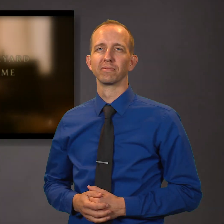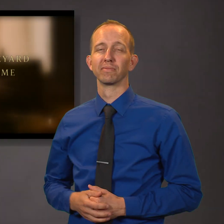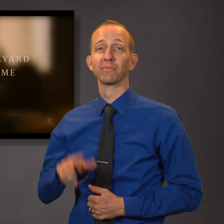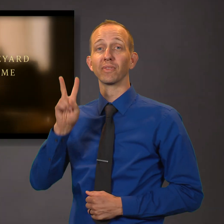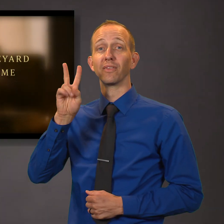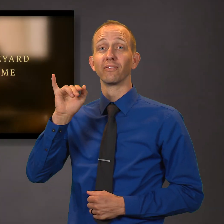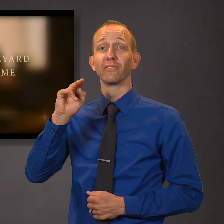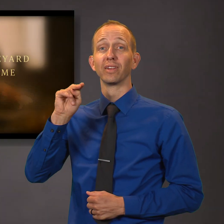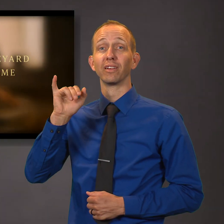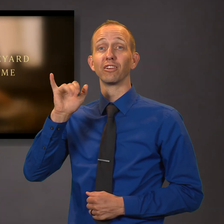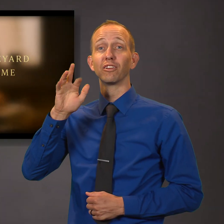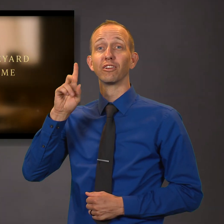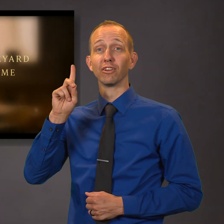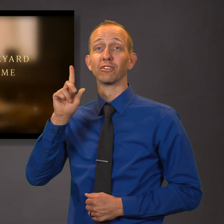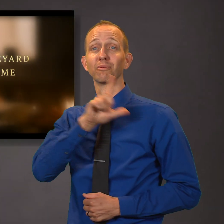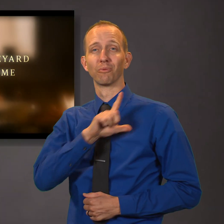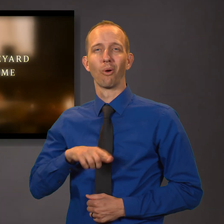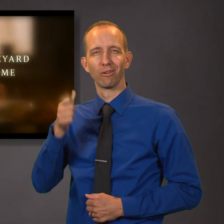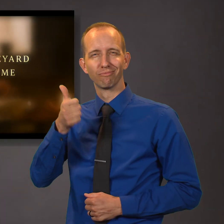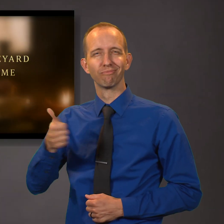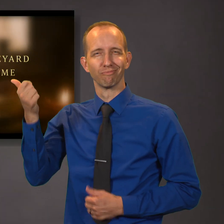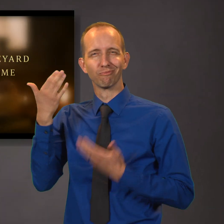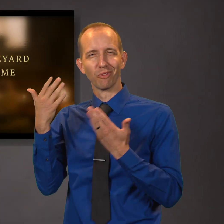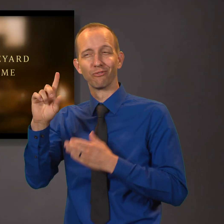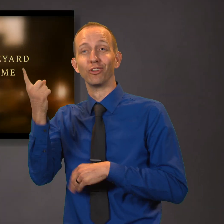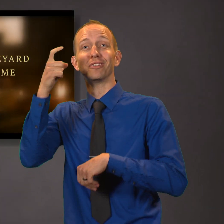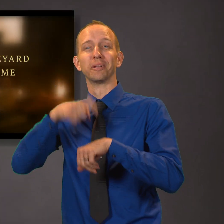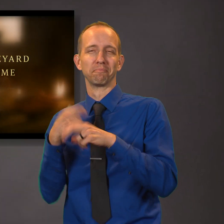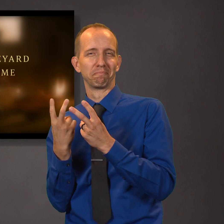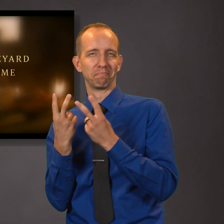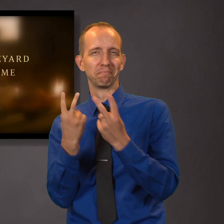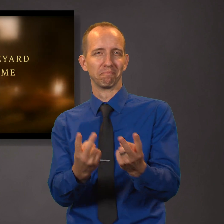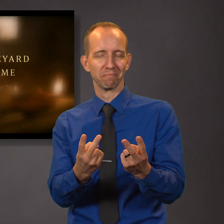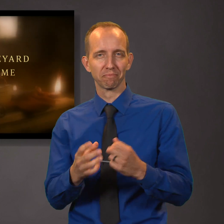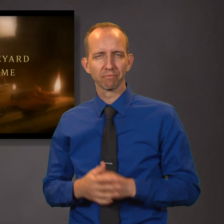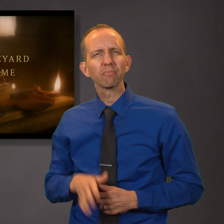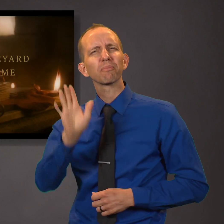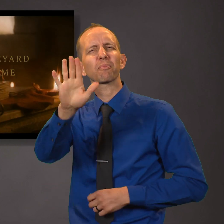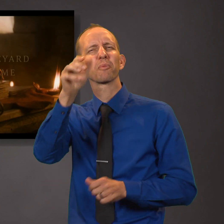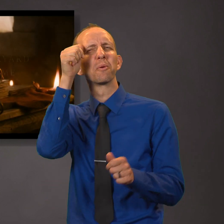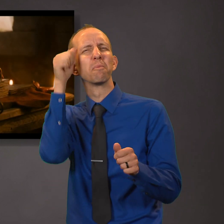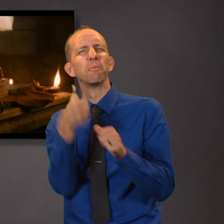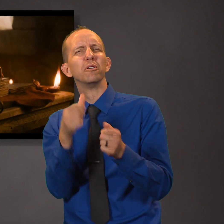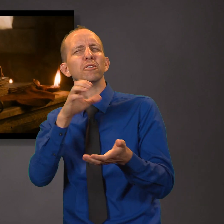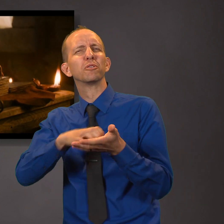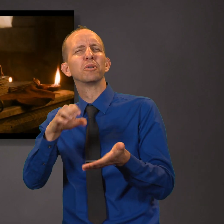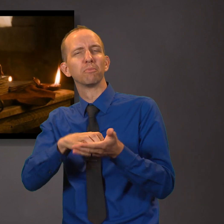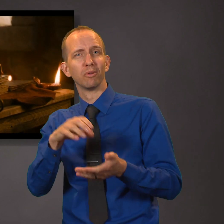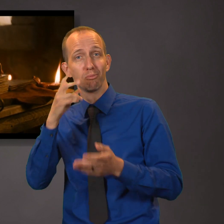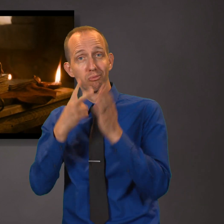Do ye not remember to have read the words of the prophet Zenos, which he spake unto the house of Israel, saying,